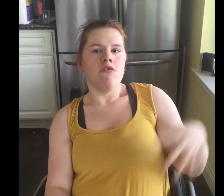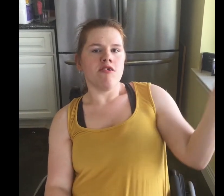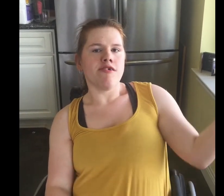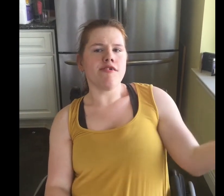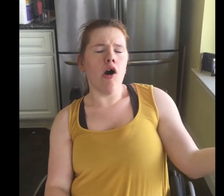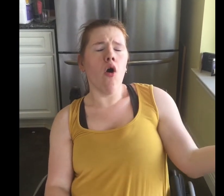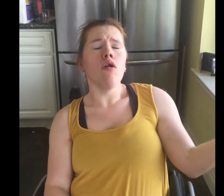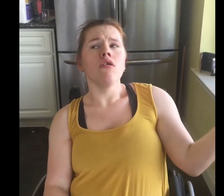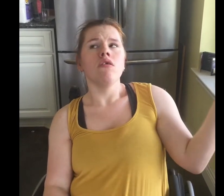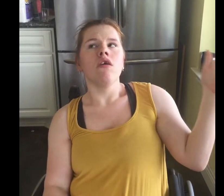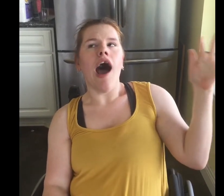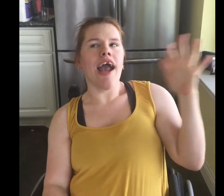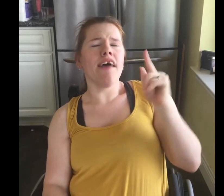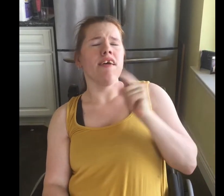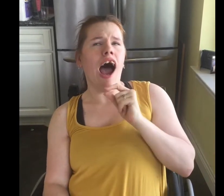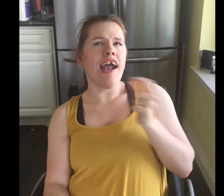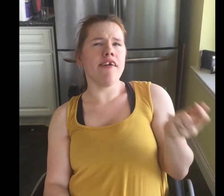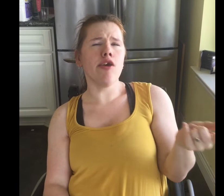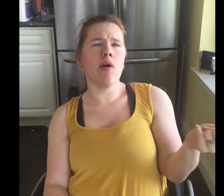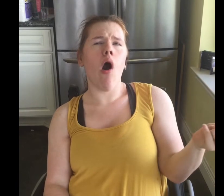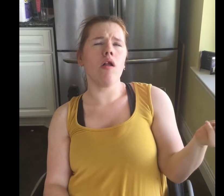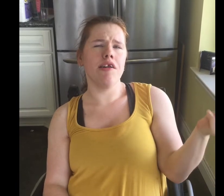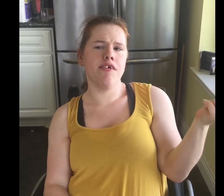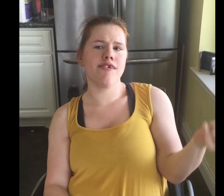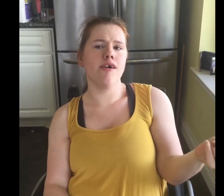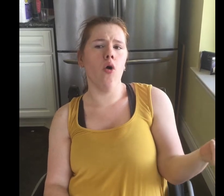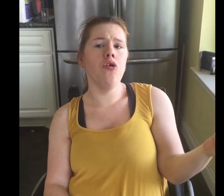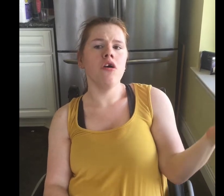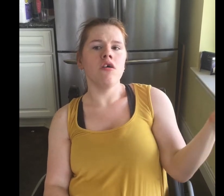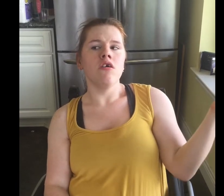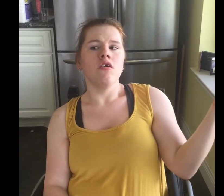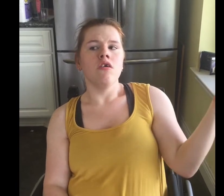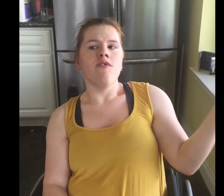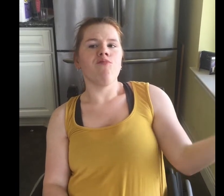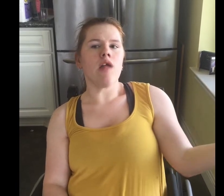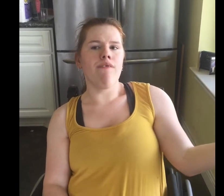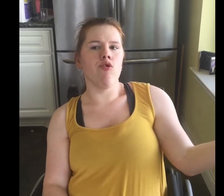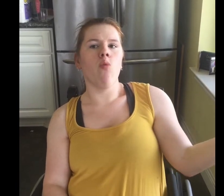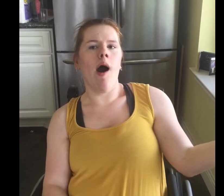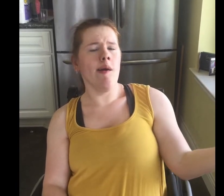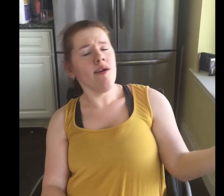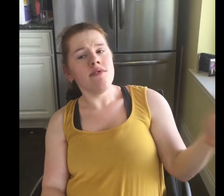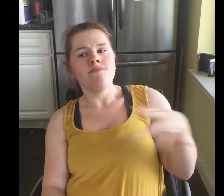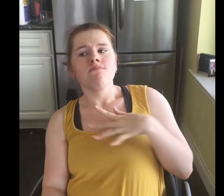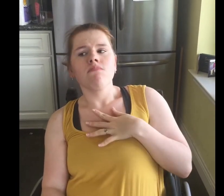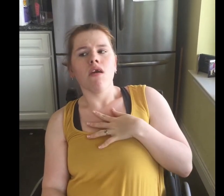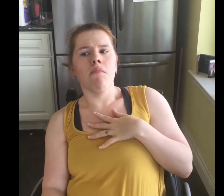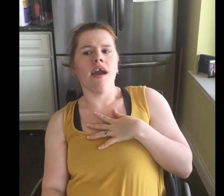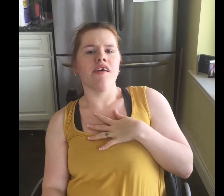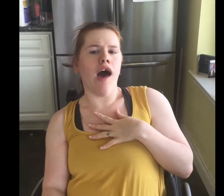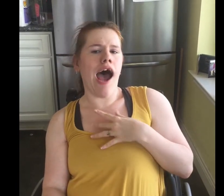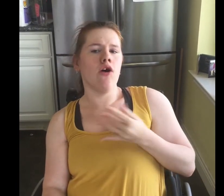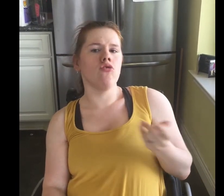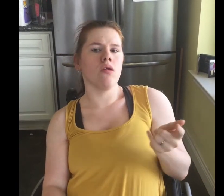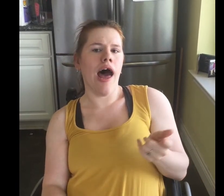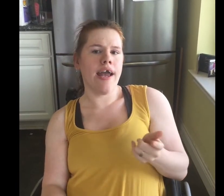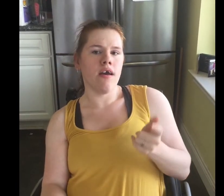still, I guess, I guess you would call it distilled flavored water because I don't like